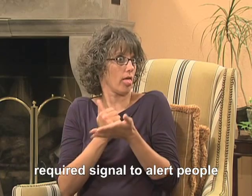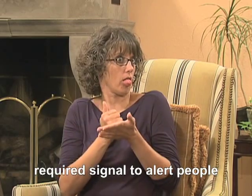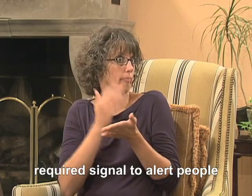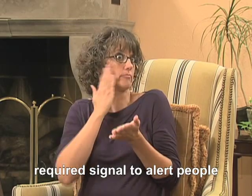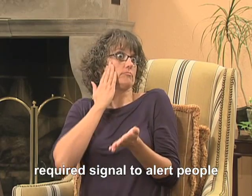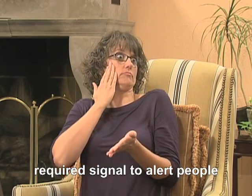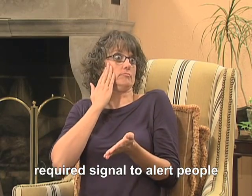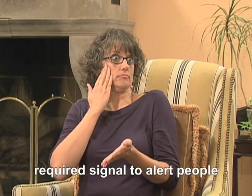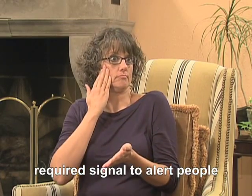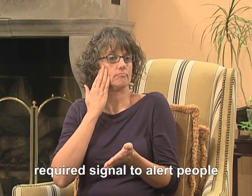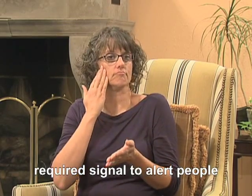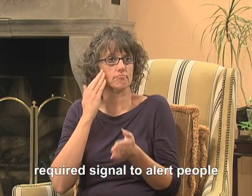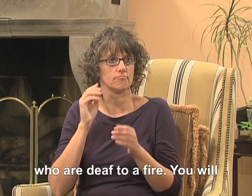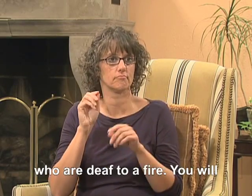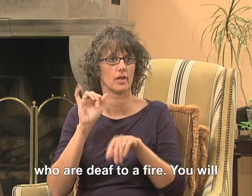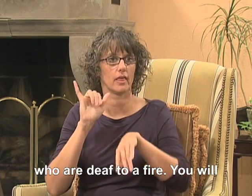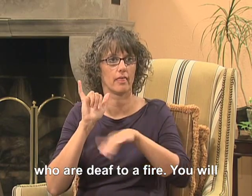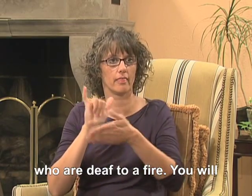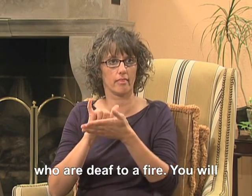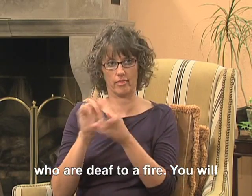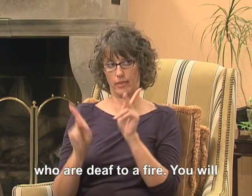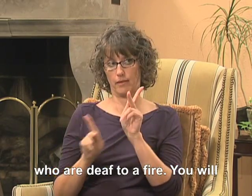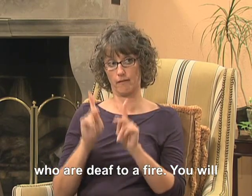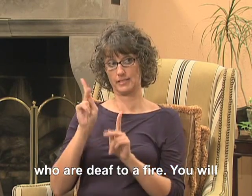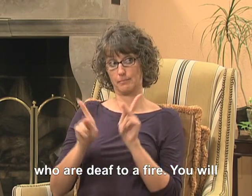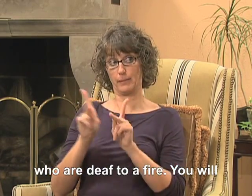to alert people who are deaf to a fire.